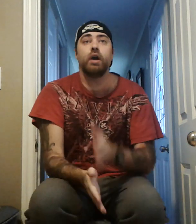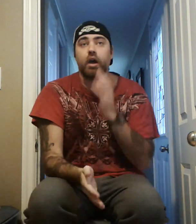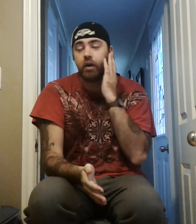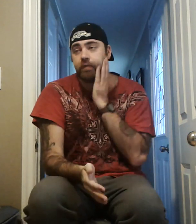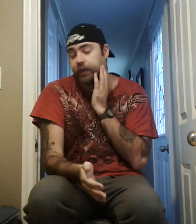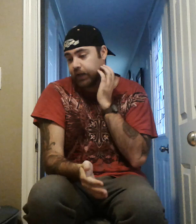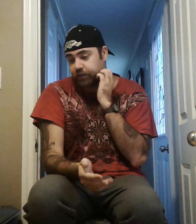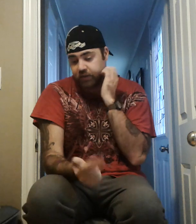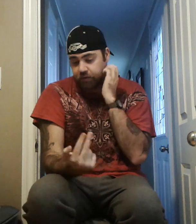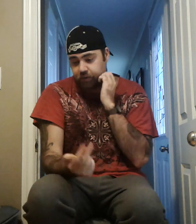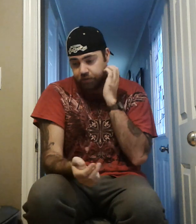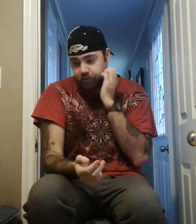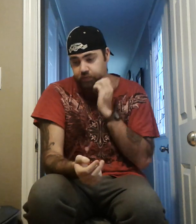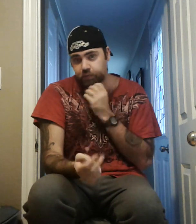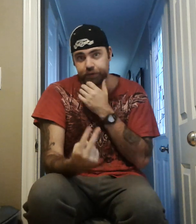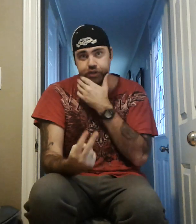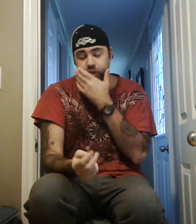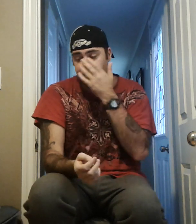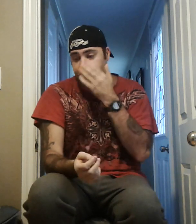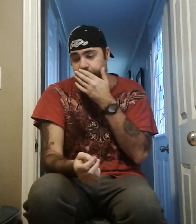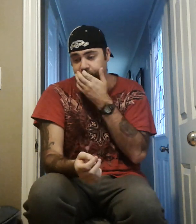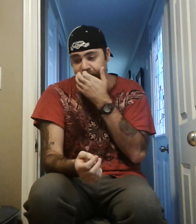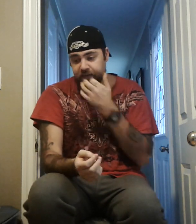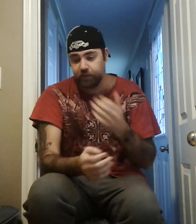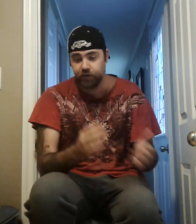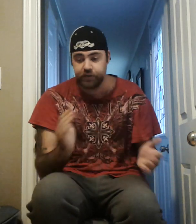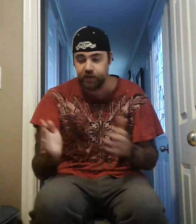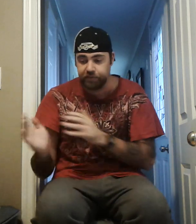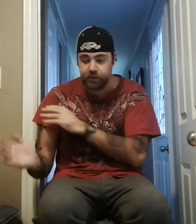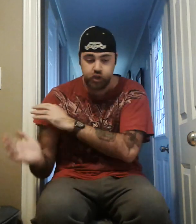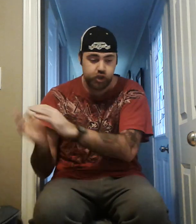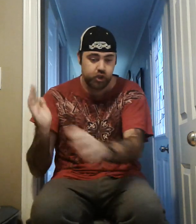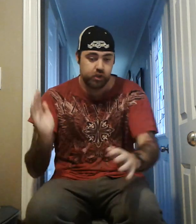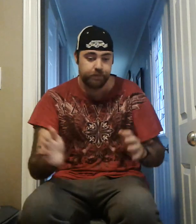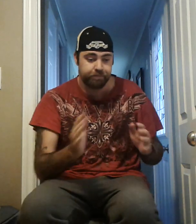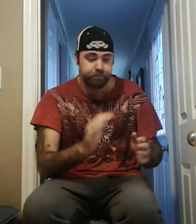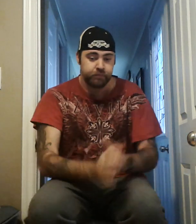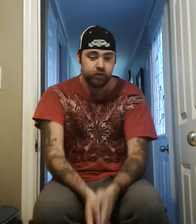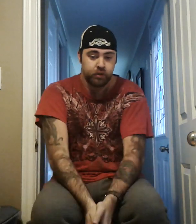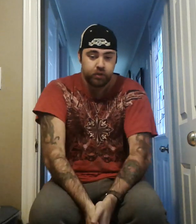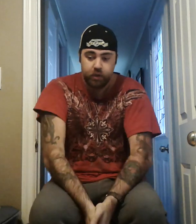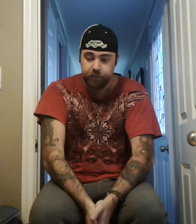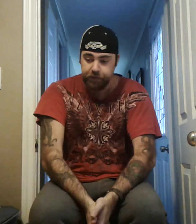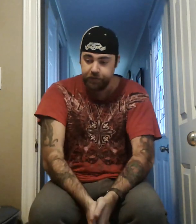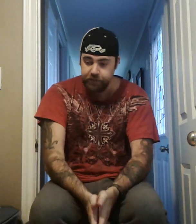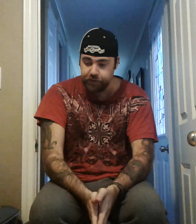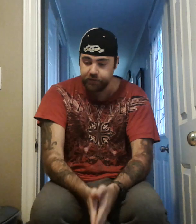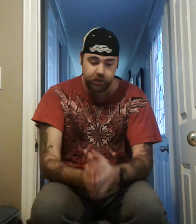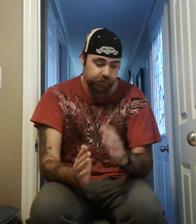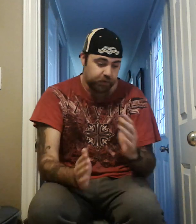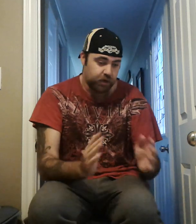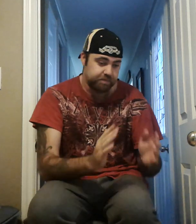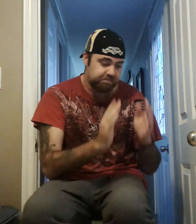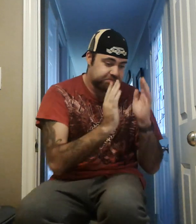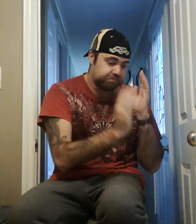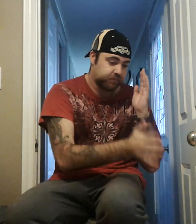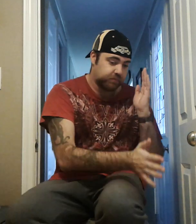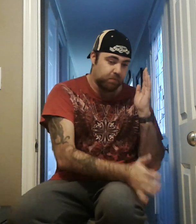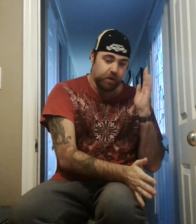um, but, yeah, I said, wrote, there were two wrestlers, but they were on different, you know, my favorites, and they were on, one